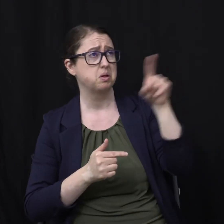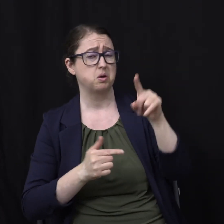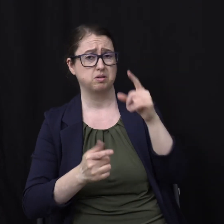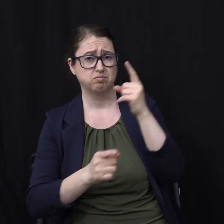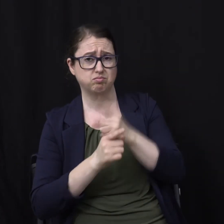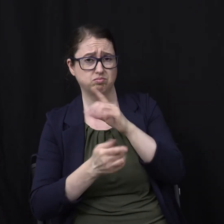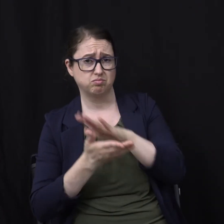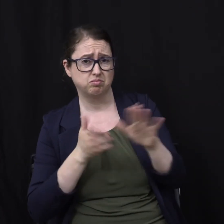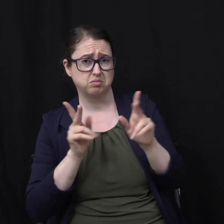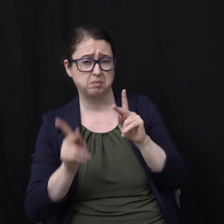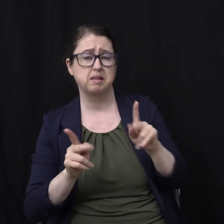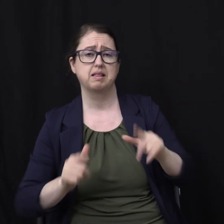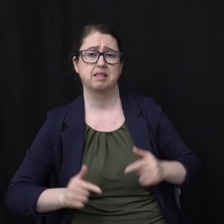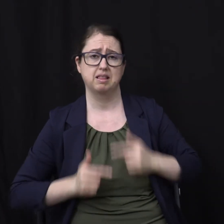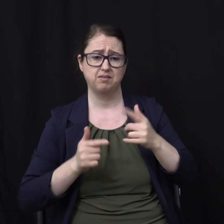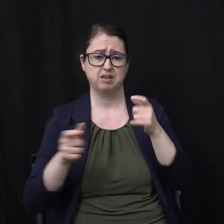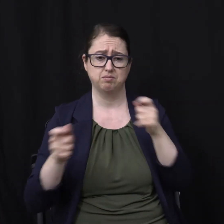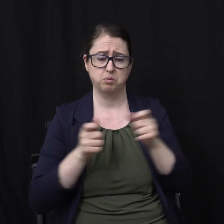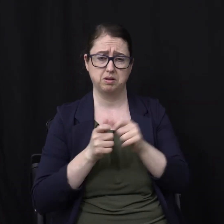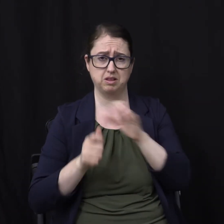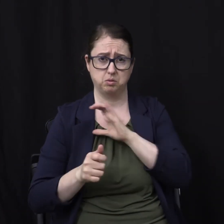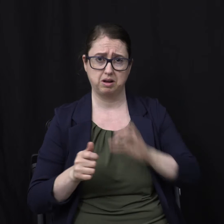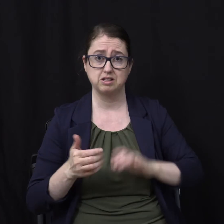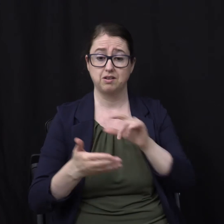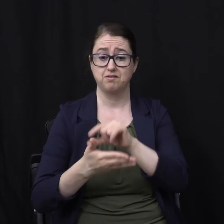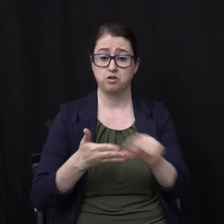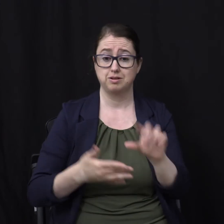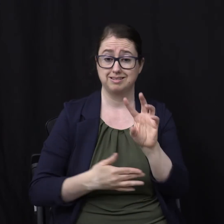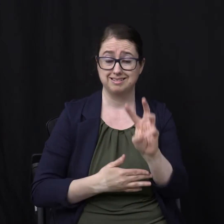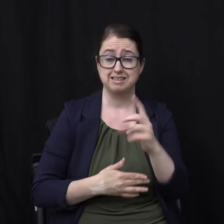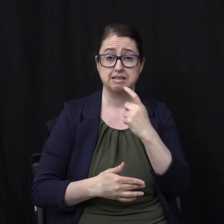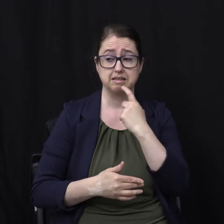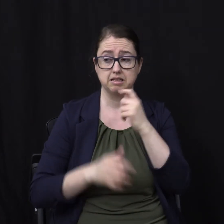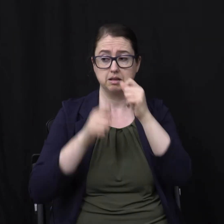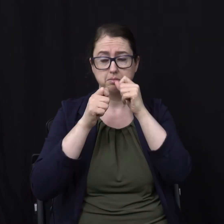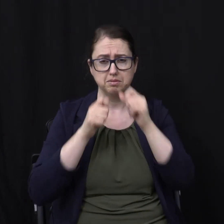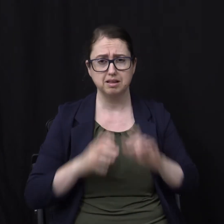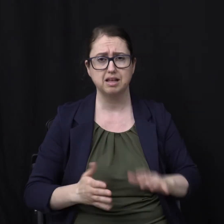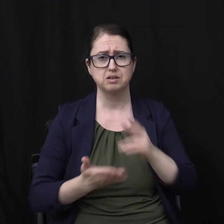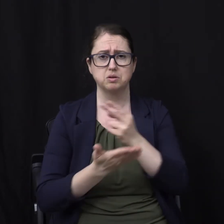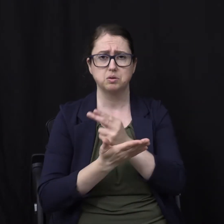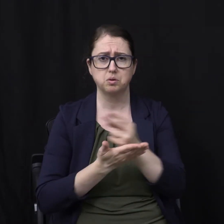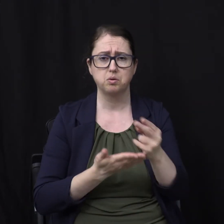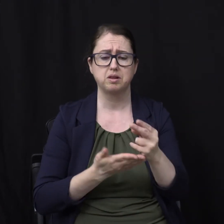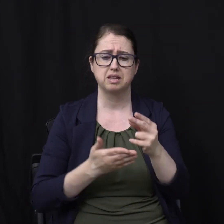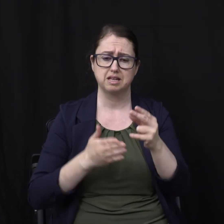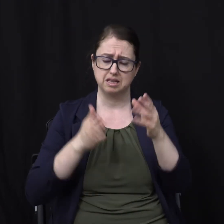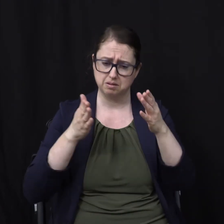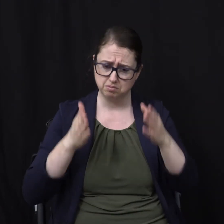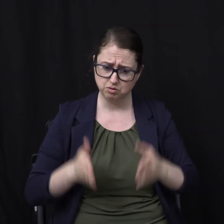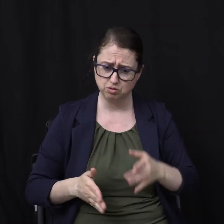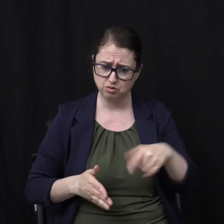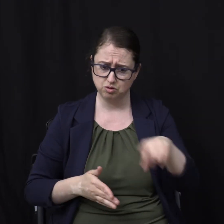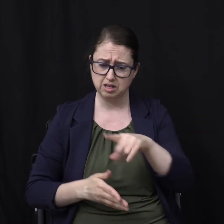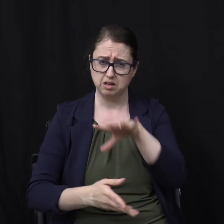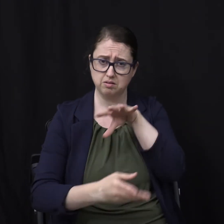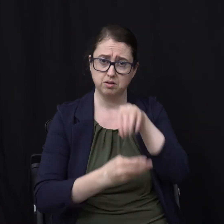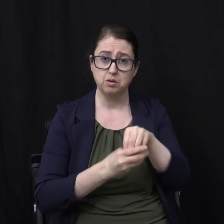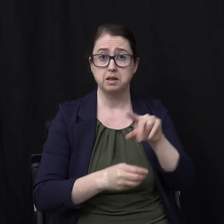Christ A thousand years Go to verse 6 Blessed and holy Is he that hath part In the first resurrection